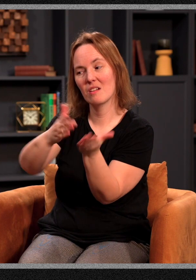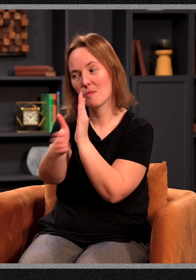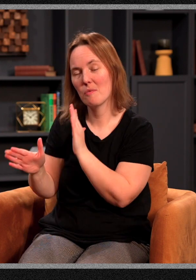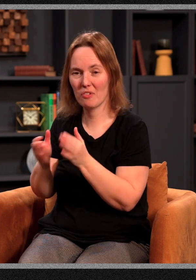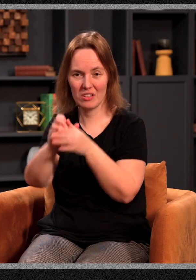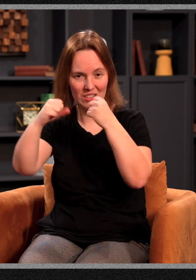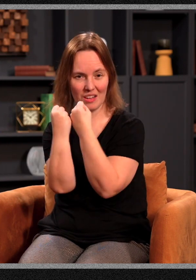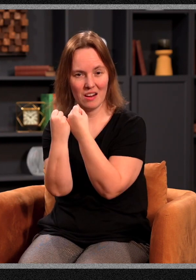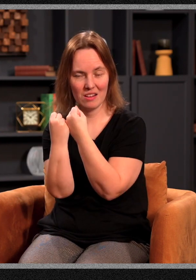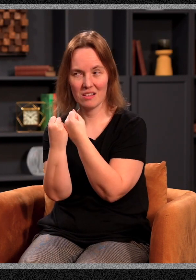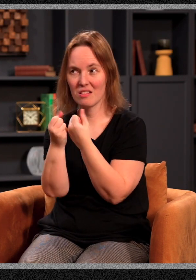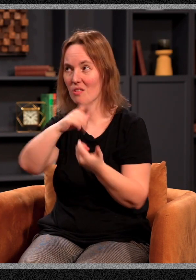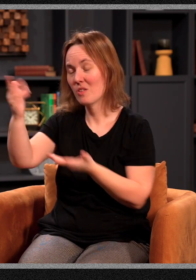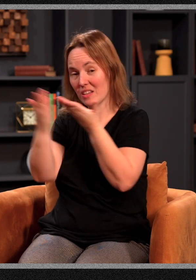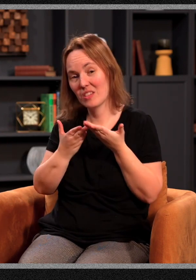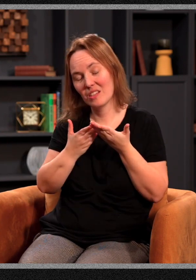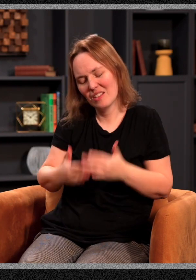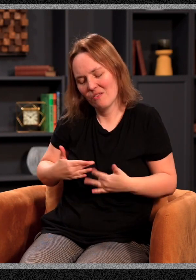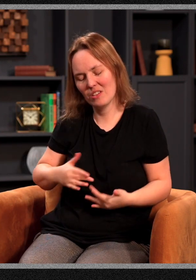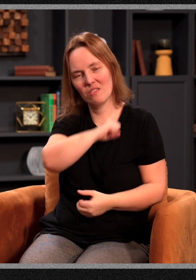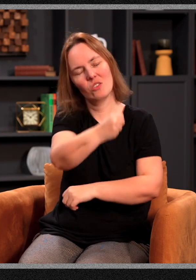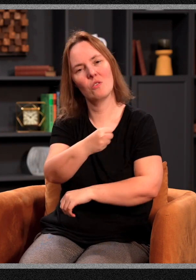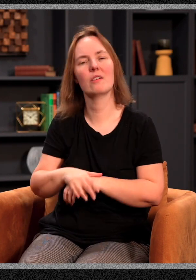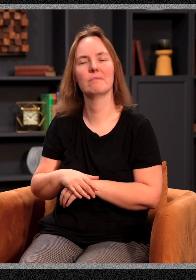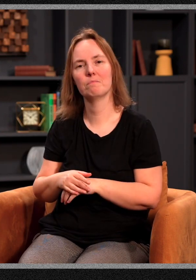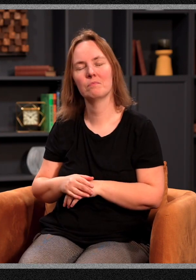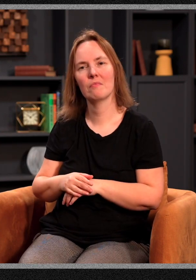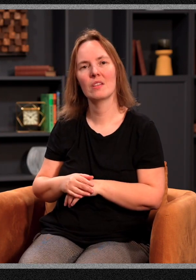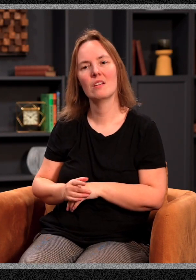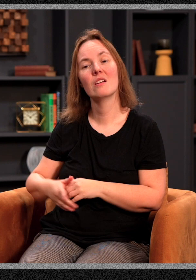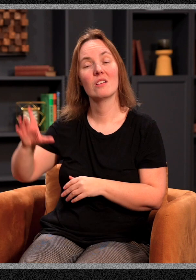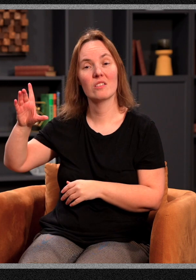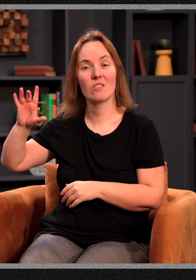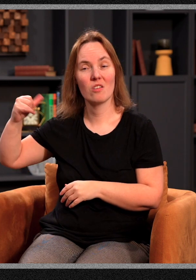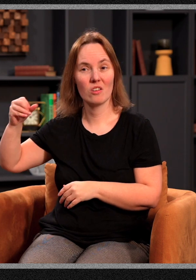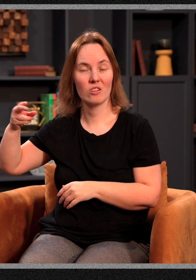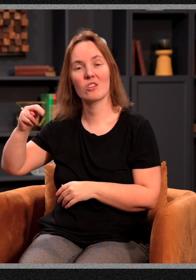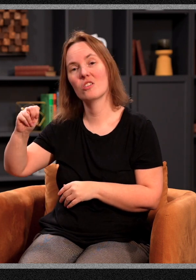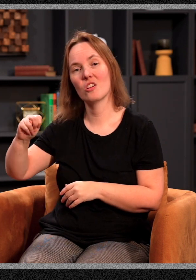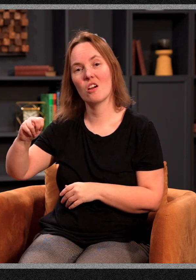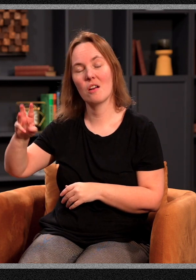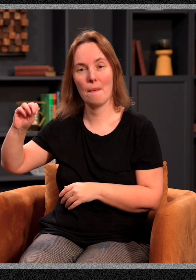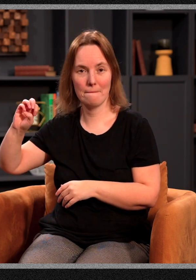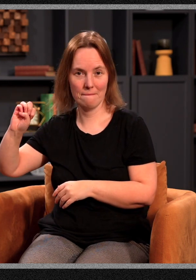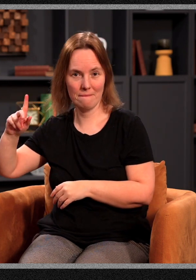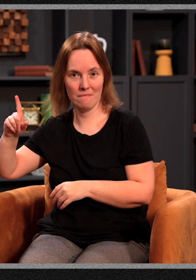society, the Lord gives us that sense of authority. Now, Dr. John Medina is a molecular biologist. He's also a